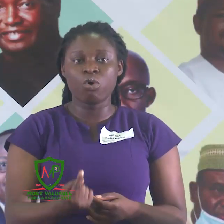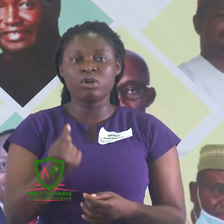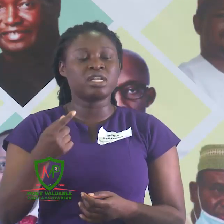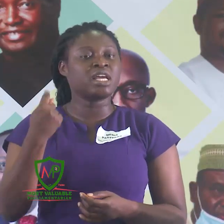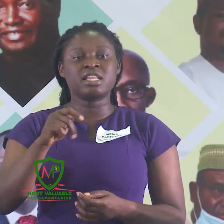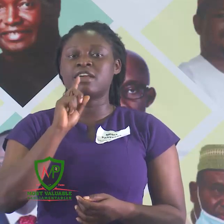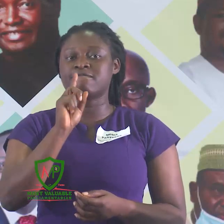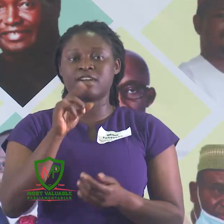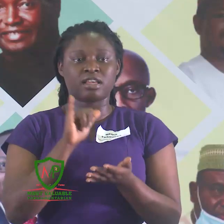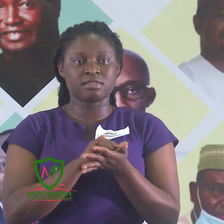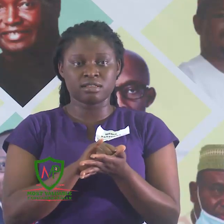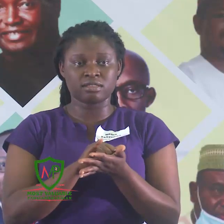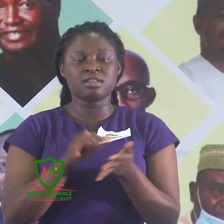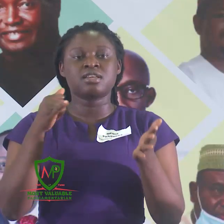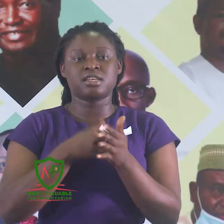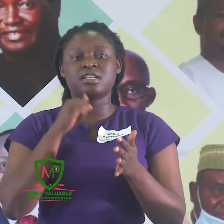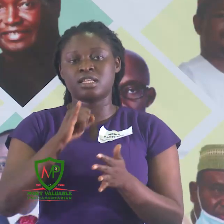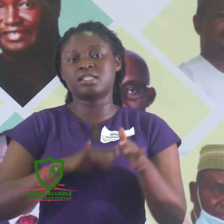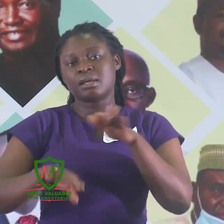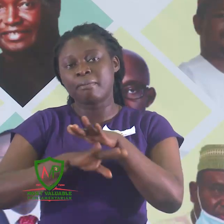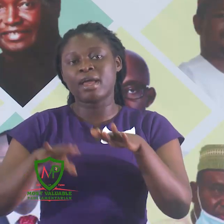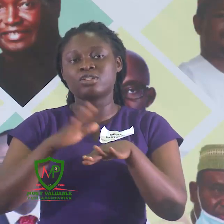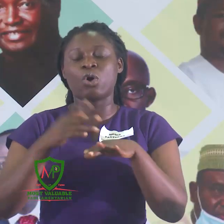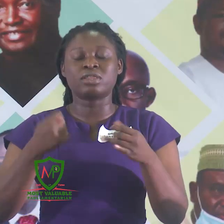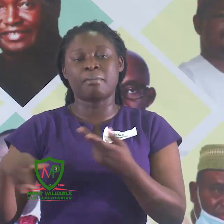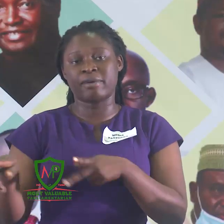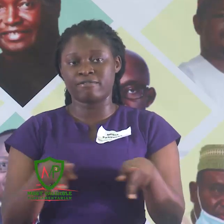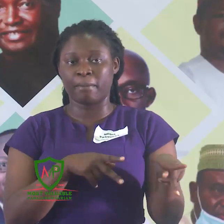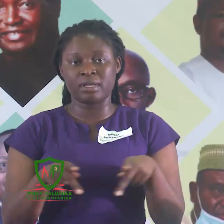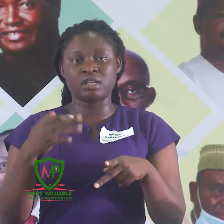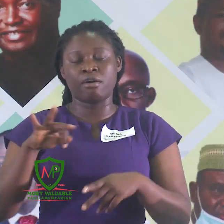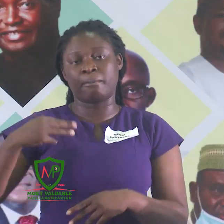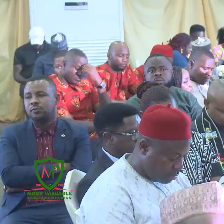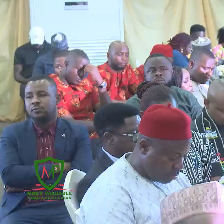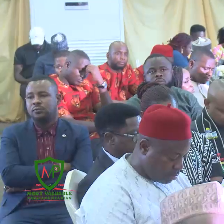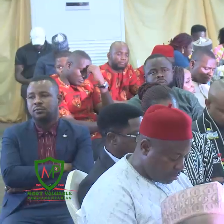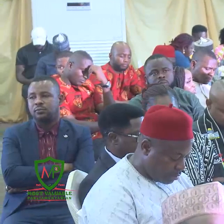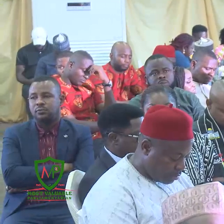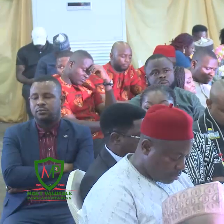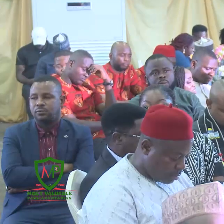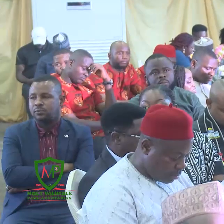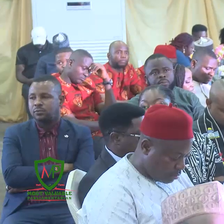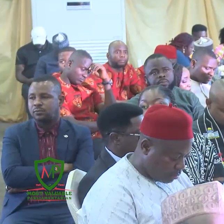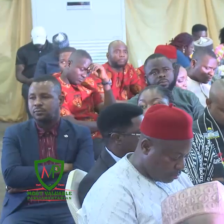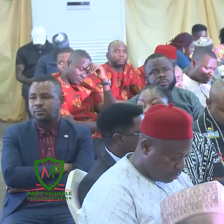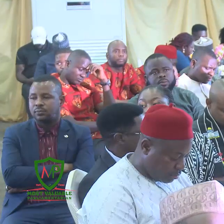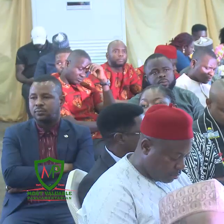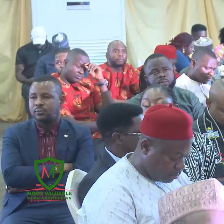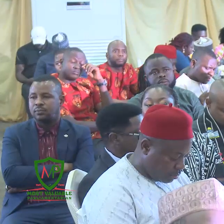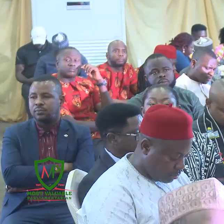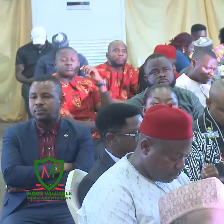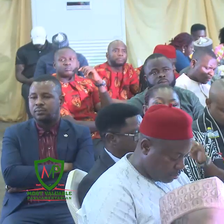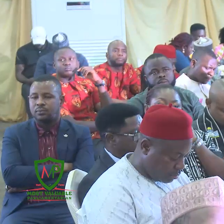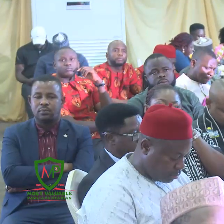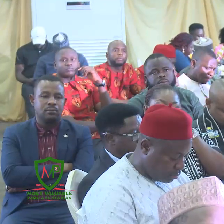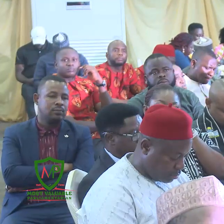fact that it is based on the performance of members of the National Assembly. It is the